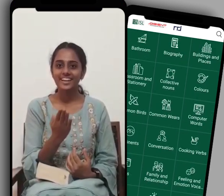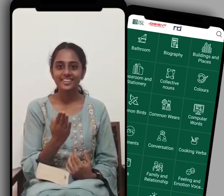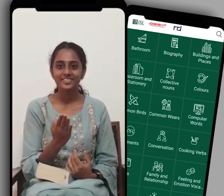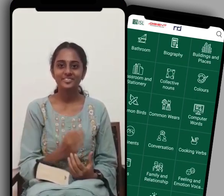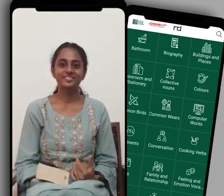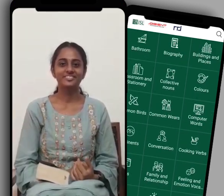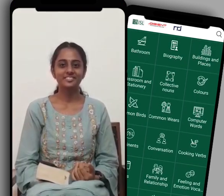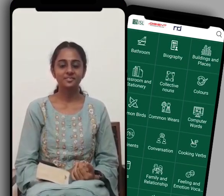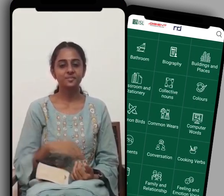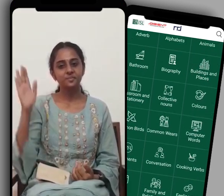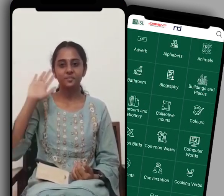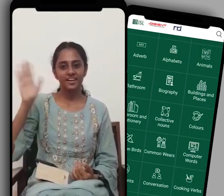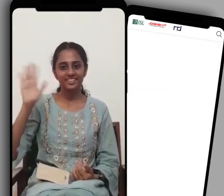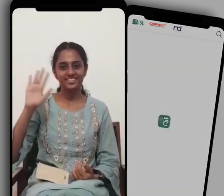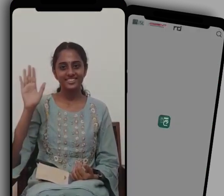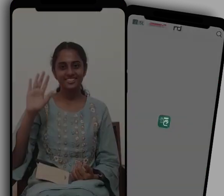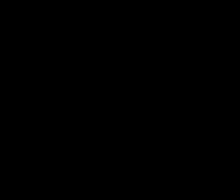thank you bye